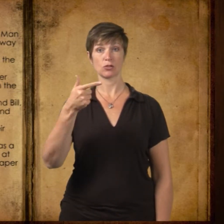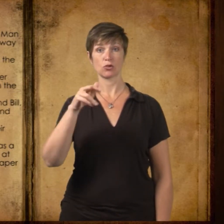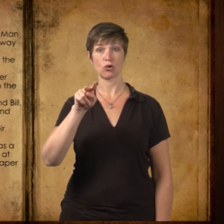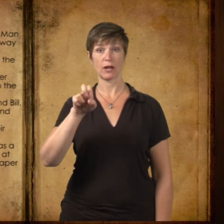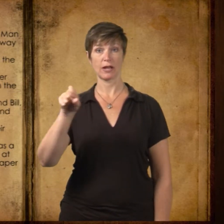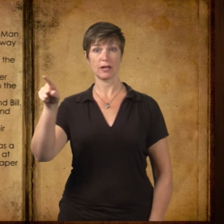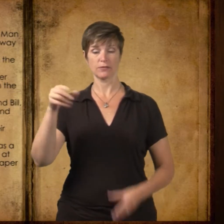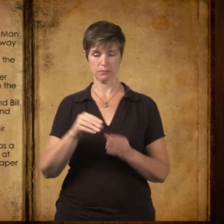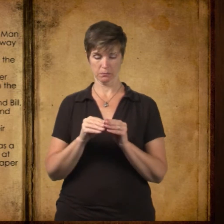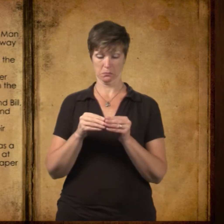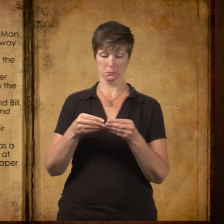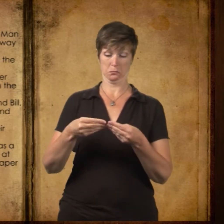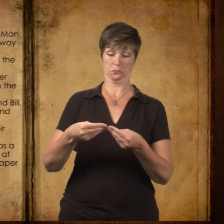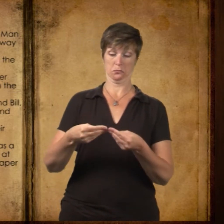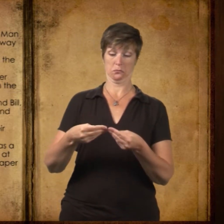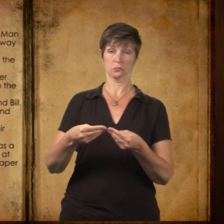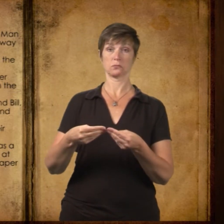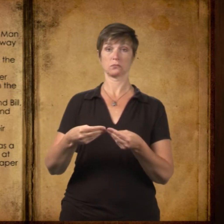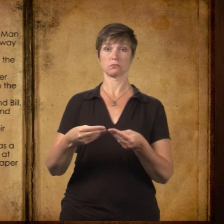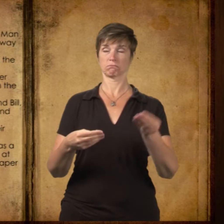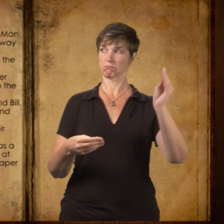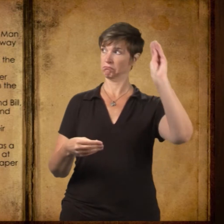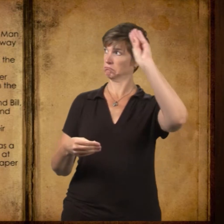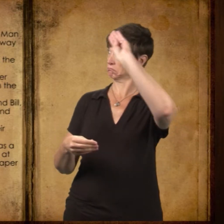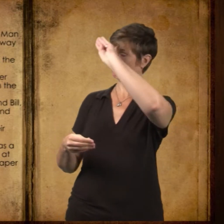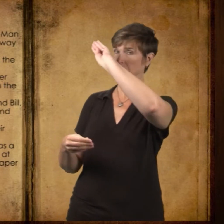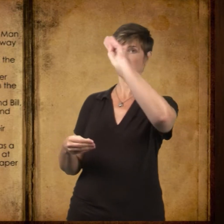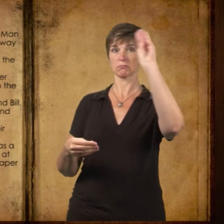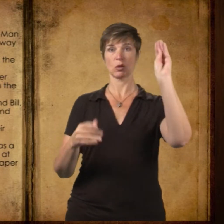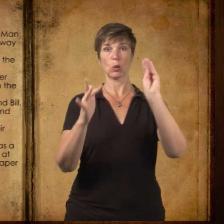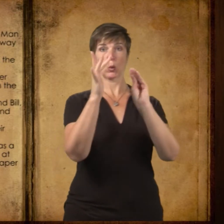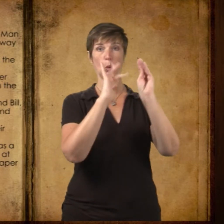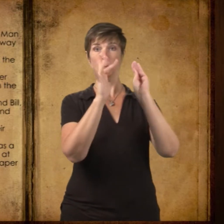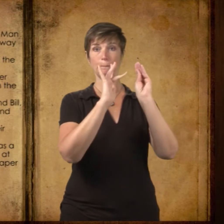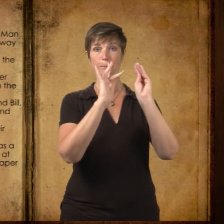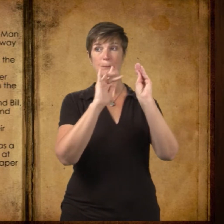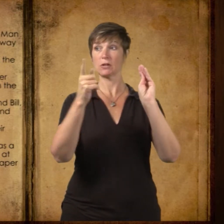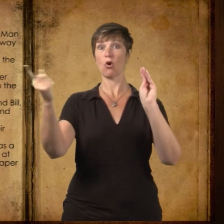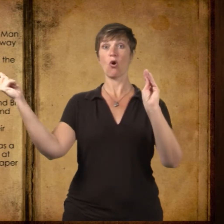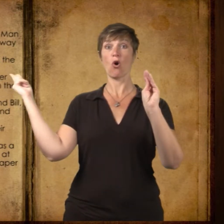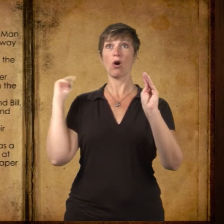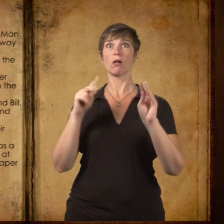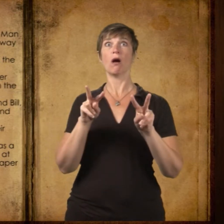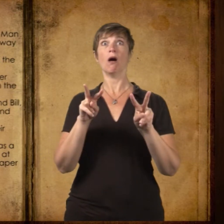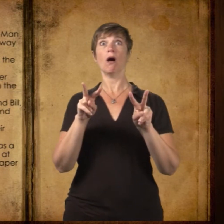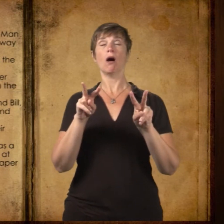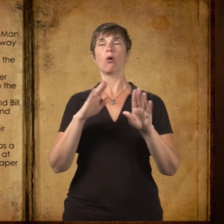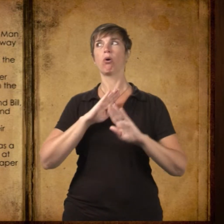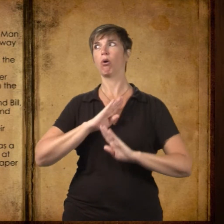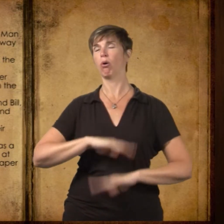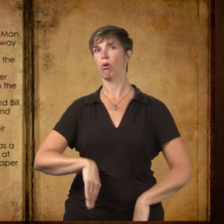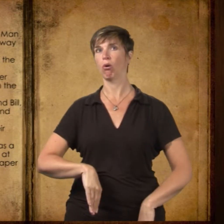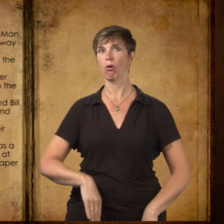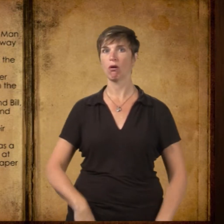Mr. Graves opened the slip of paper, and there was a general sigh through the crowd as he held it up and everyone could see that it was blank.